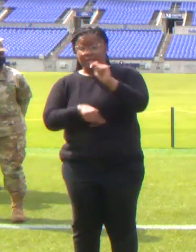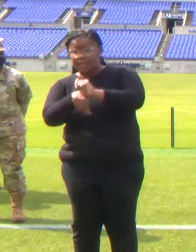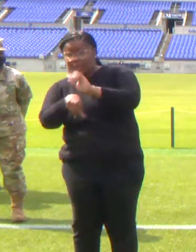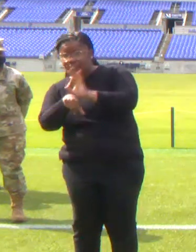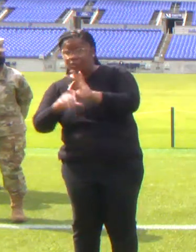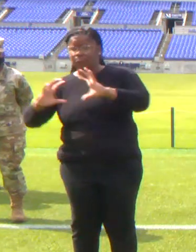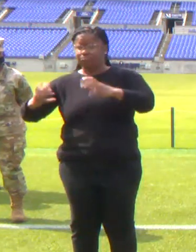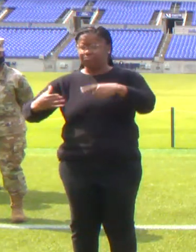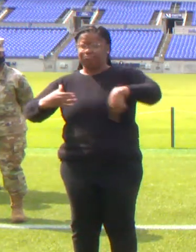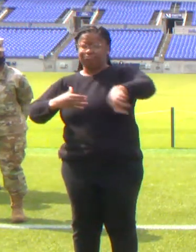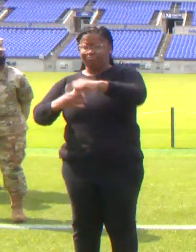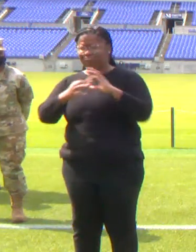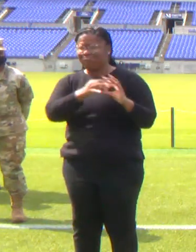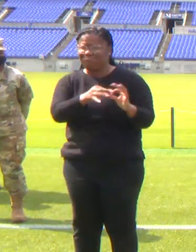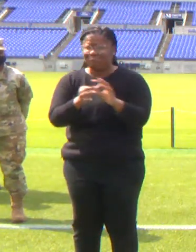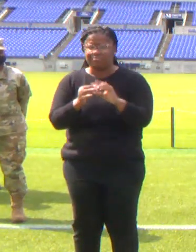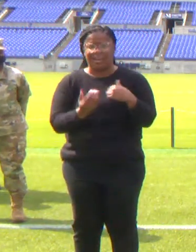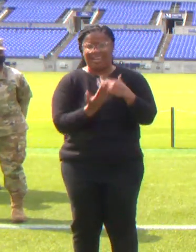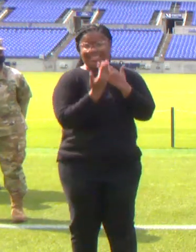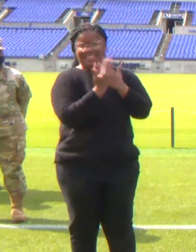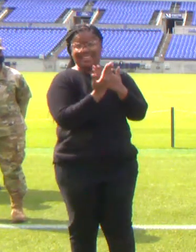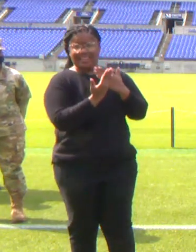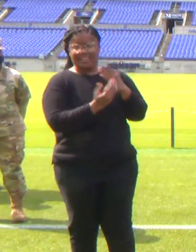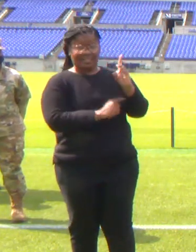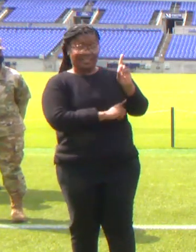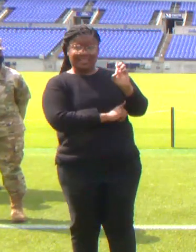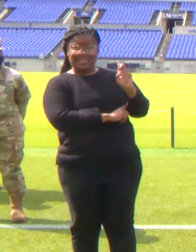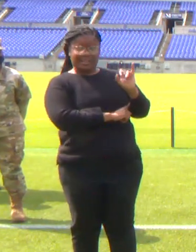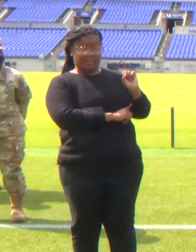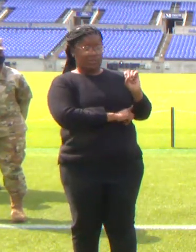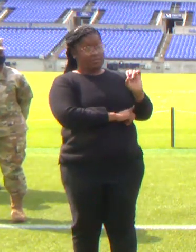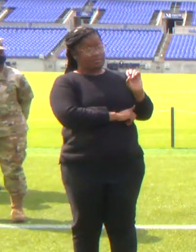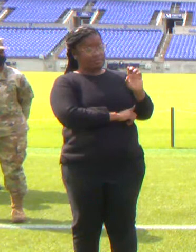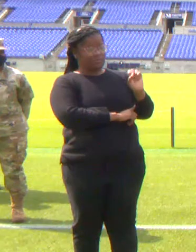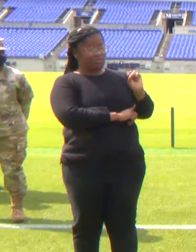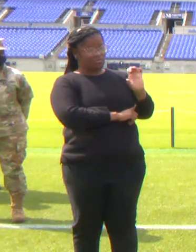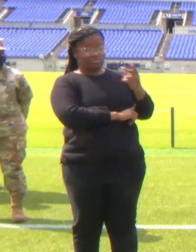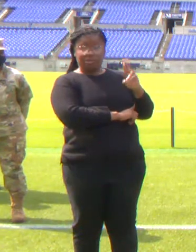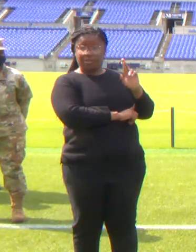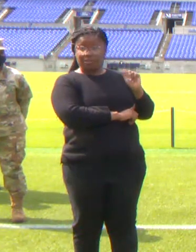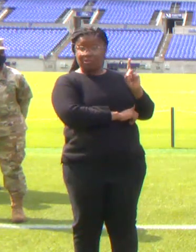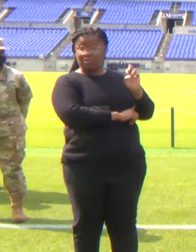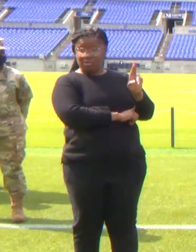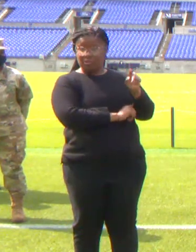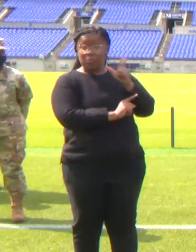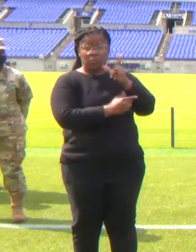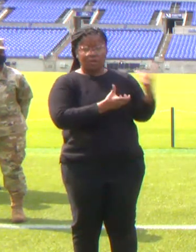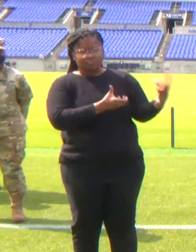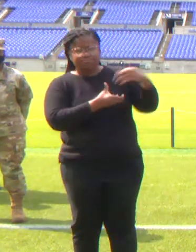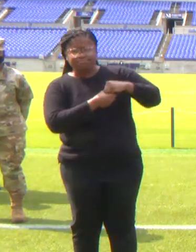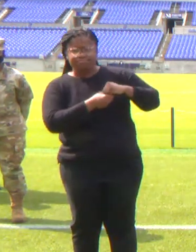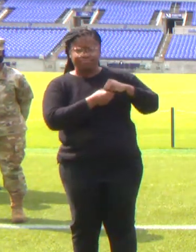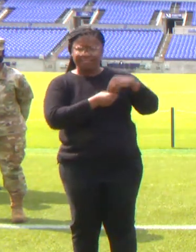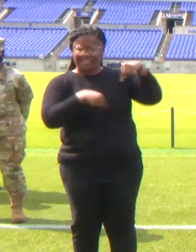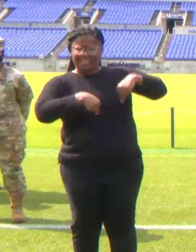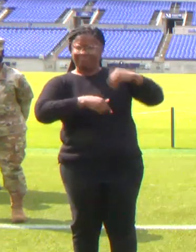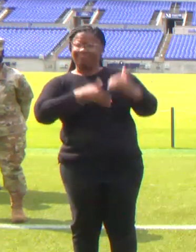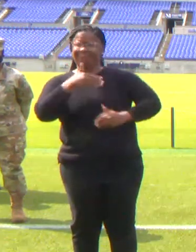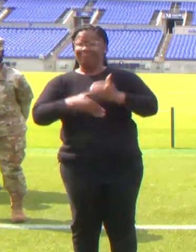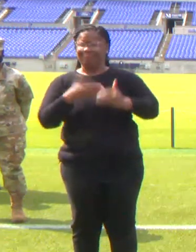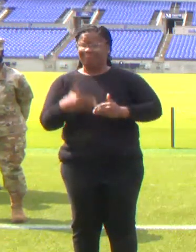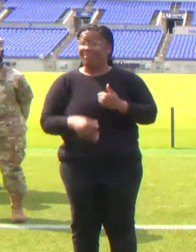Health Secretary Dennis Schrader, who's been a great leader throughout this crisis. But I especially want to welcome and thank all of the